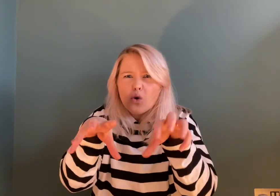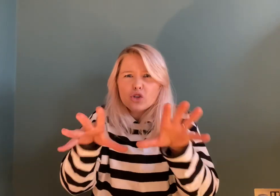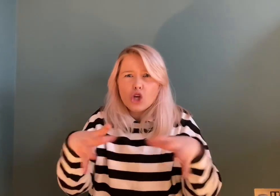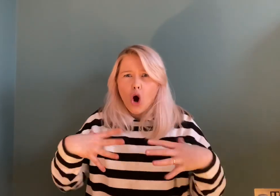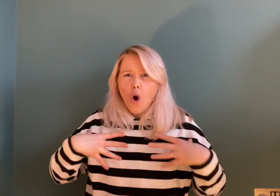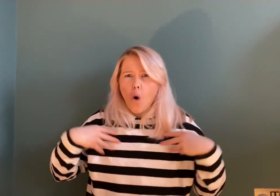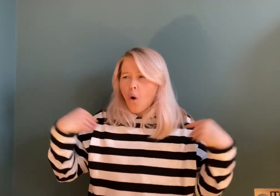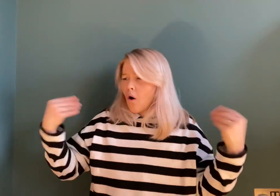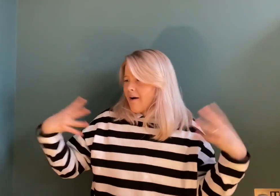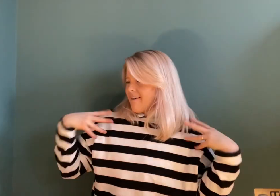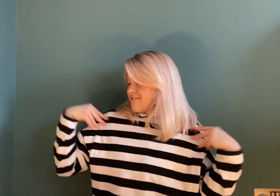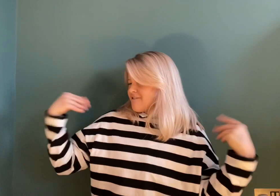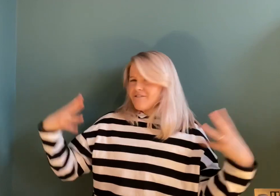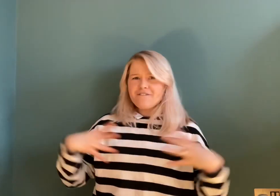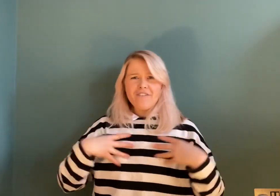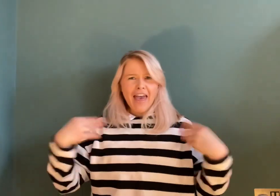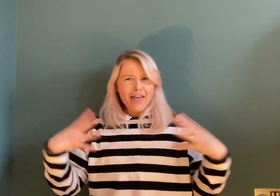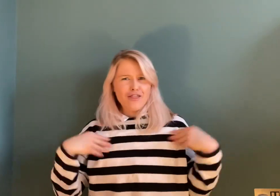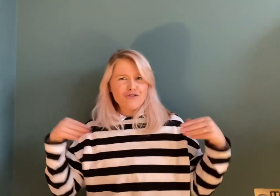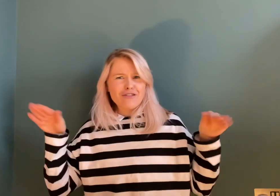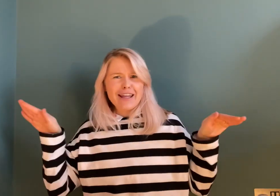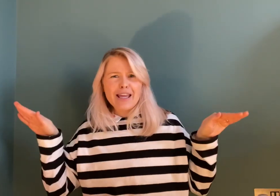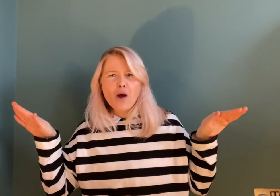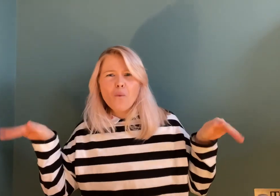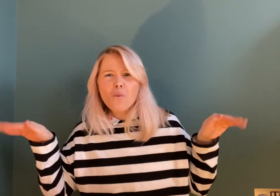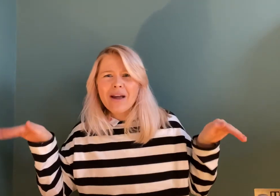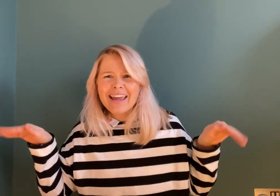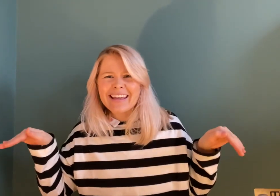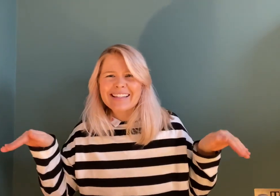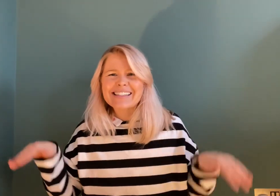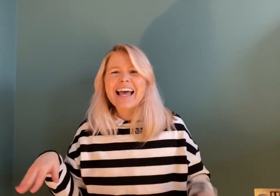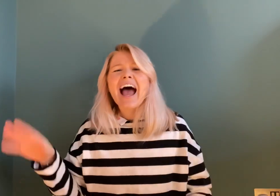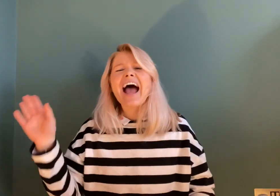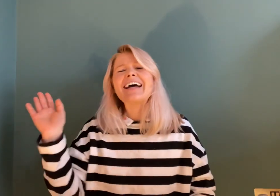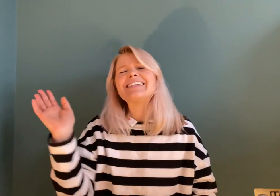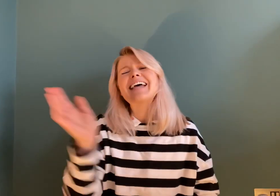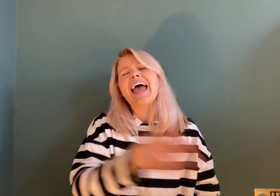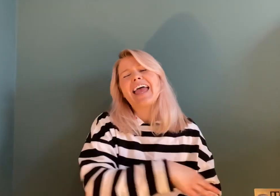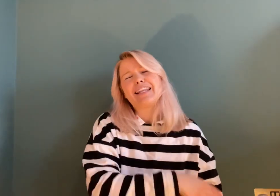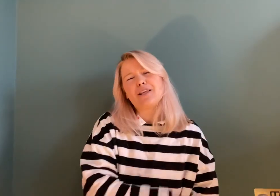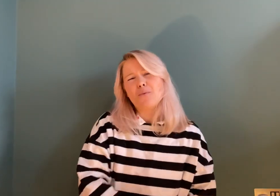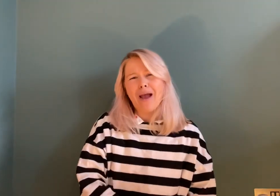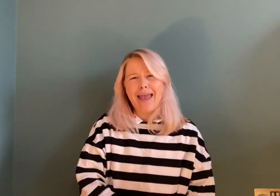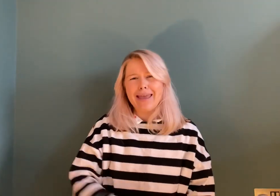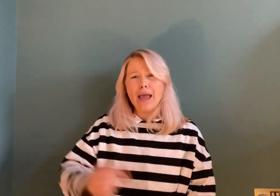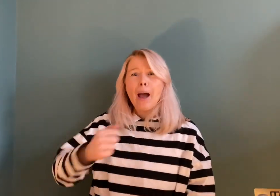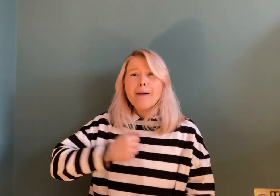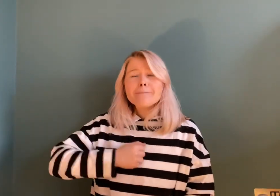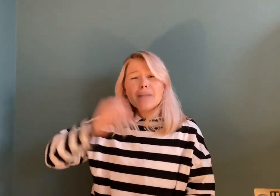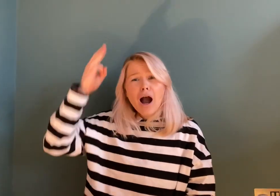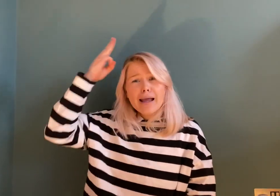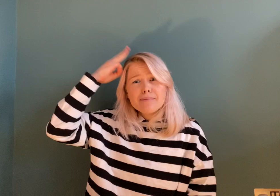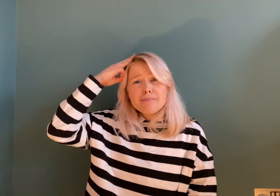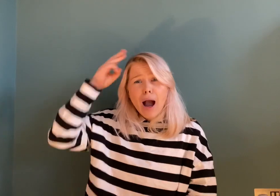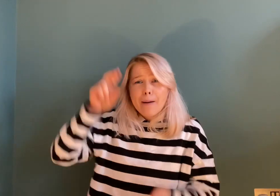or feathery wings. And anyway, my mum